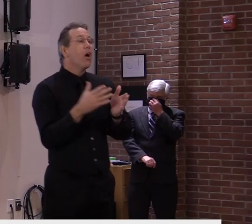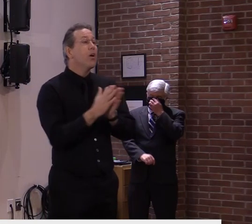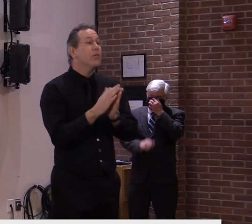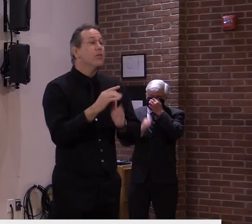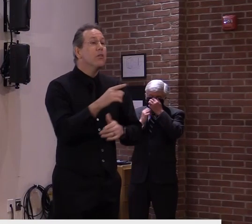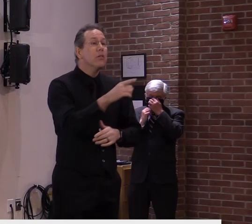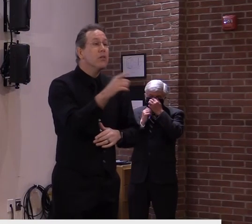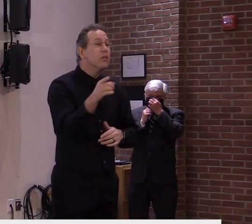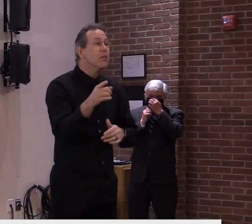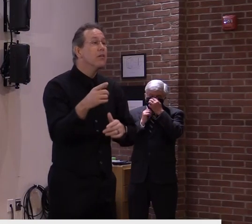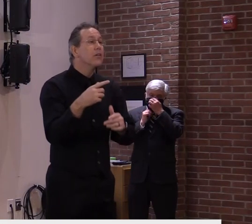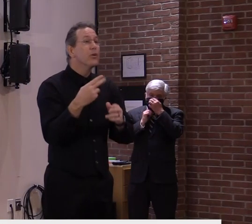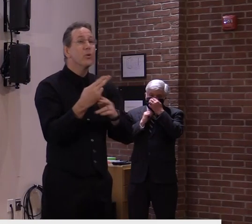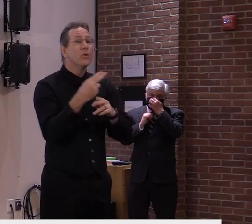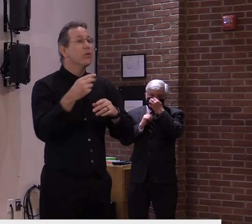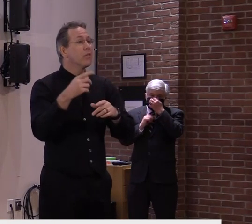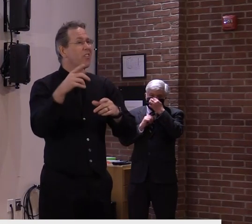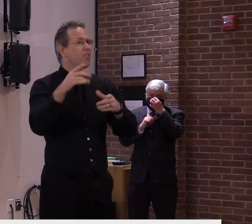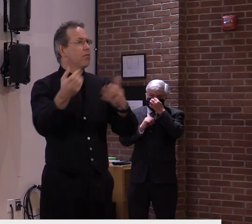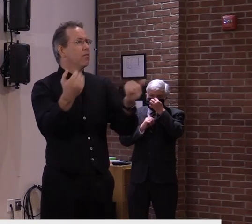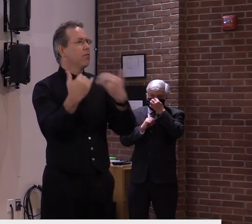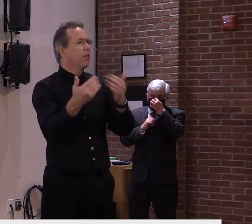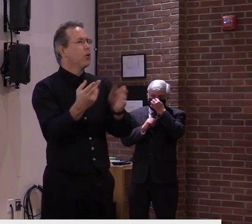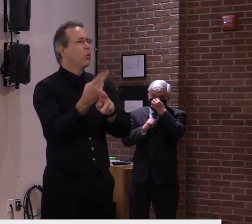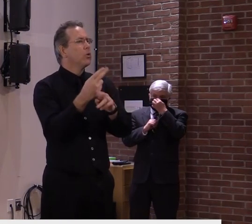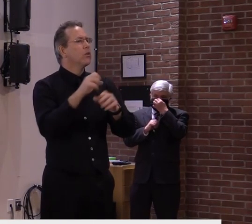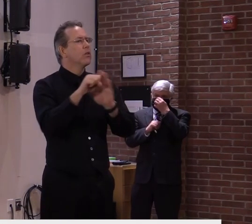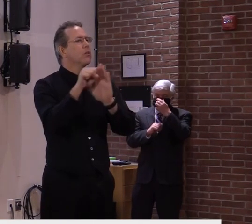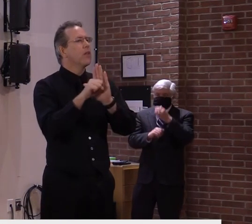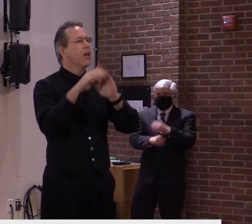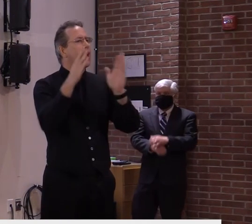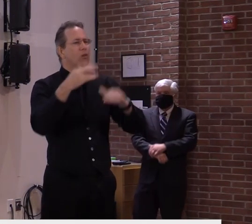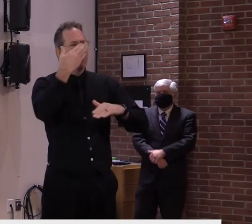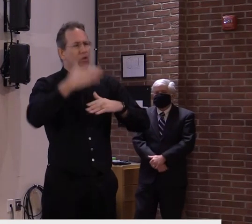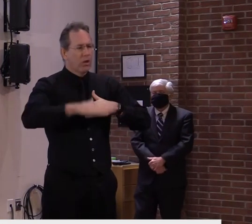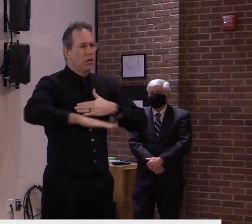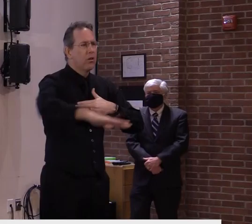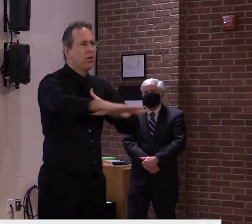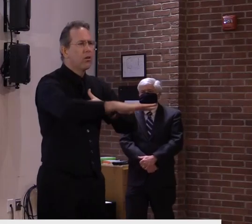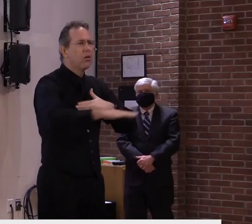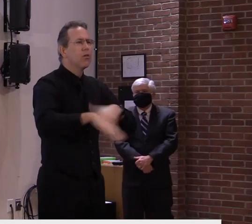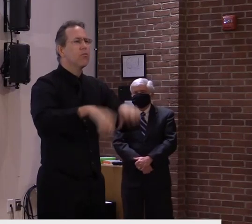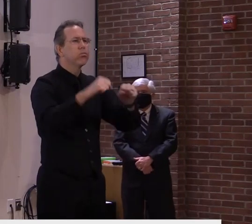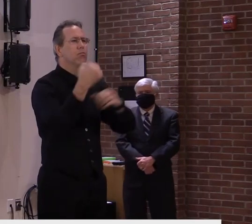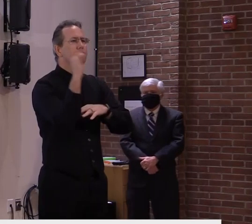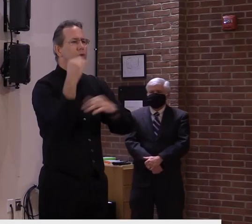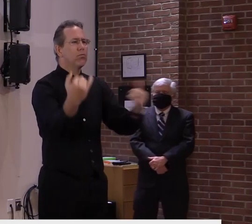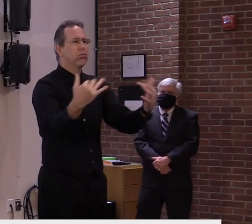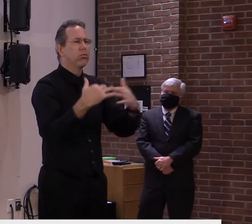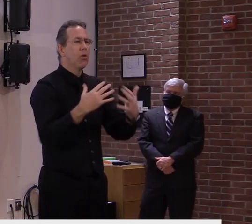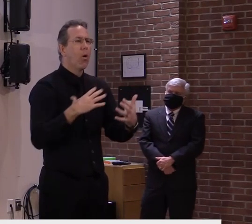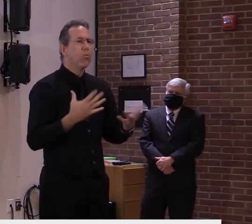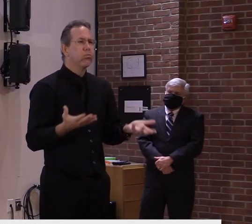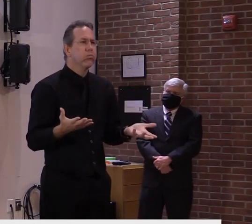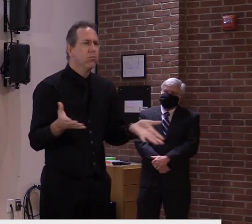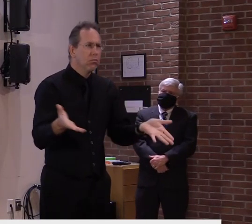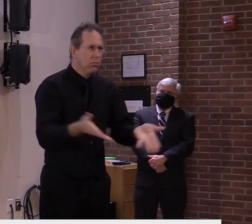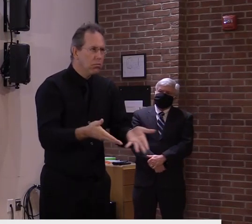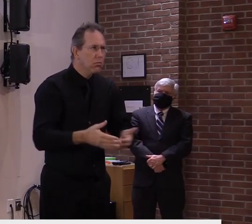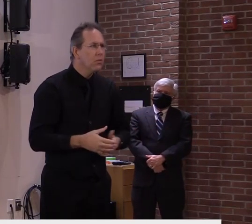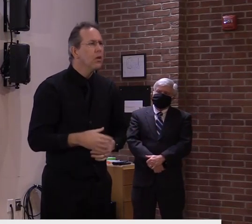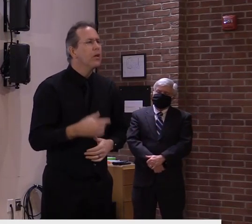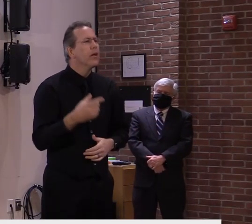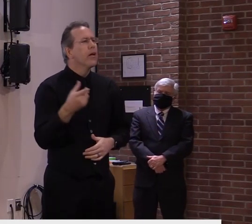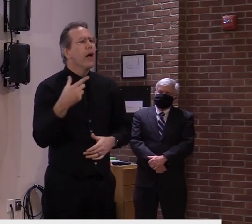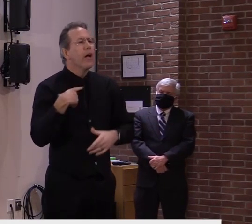group this Sunday. And more of a family atmosphere and having food and so